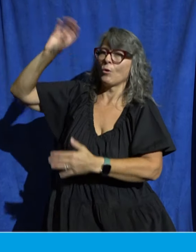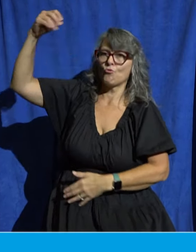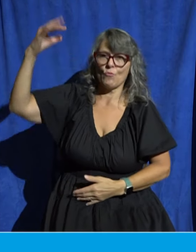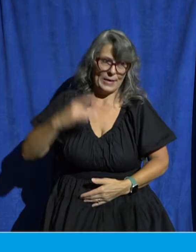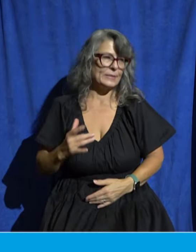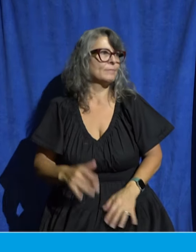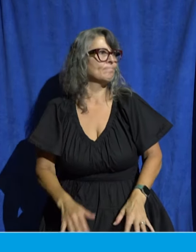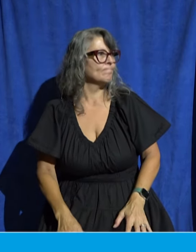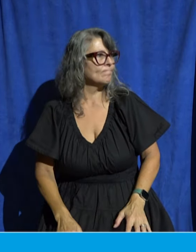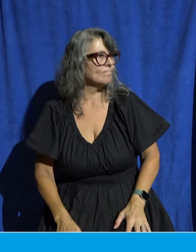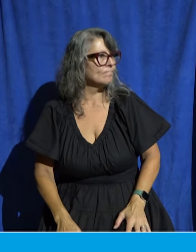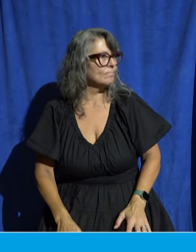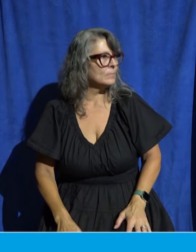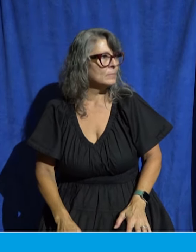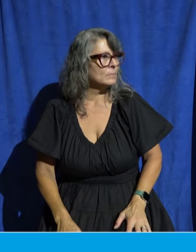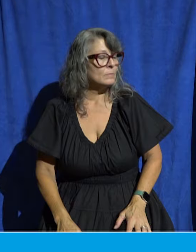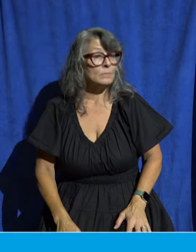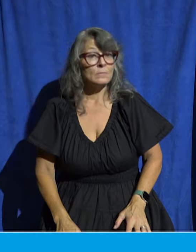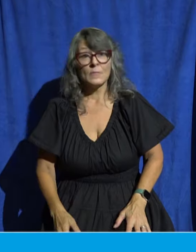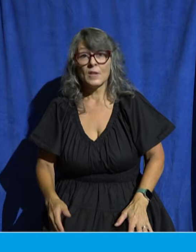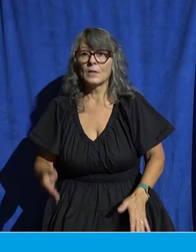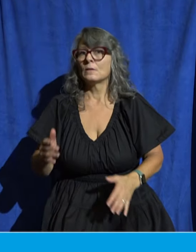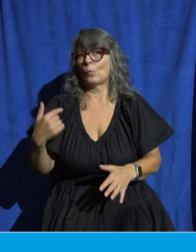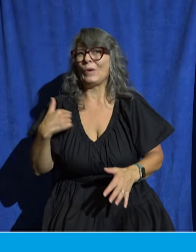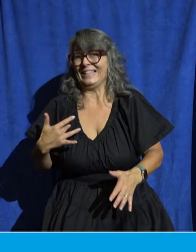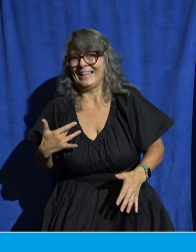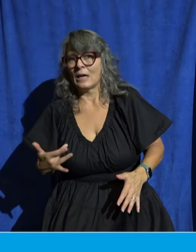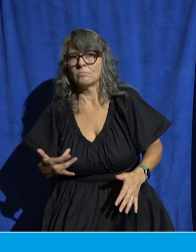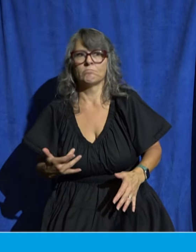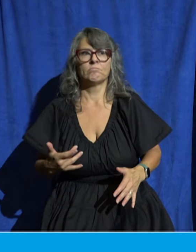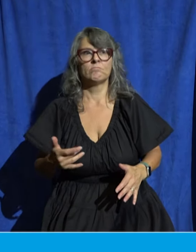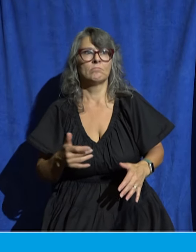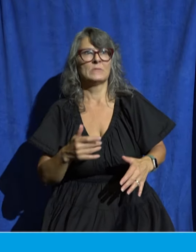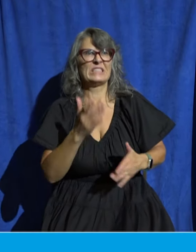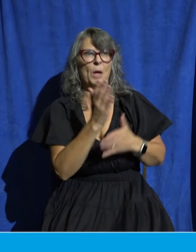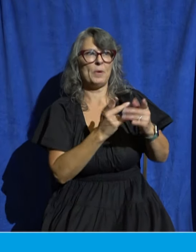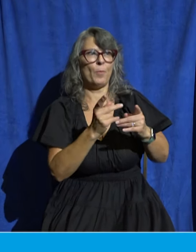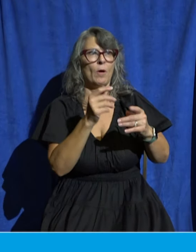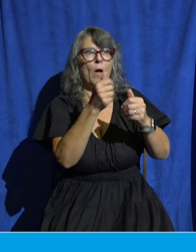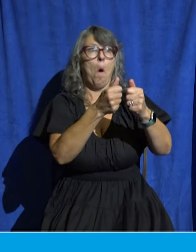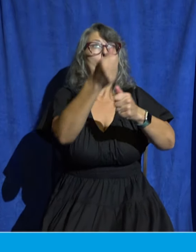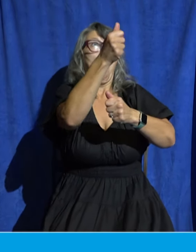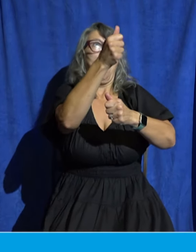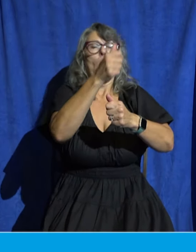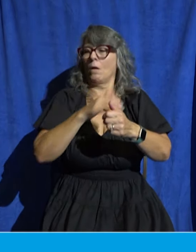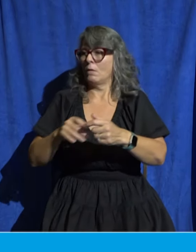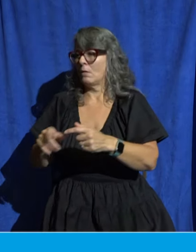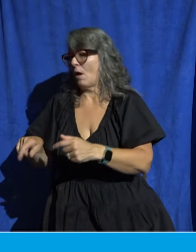certain people and we can also become overly concerned about identifying the gifts.